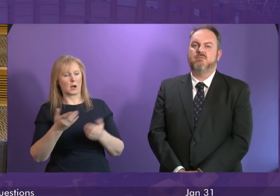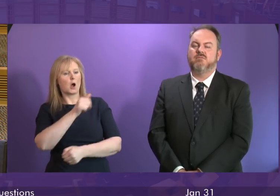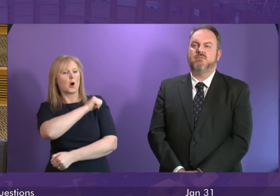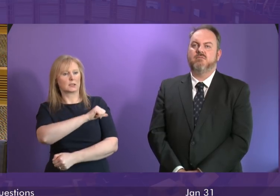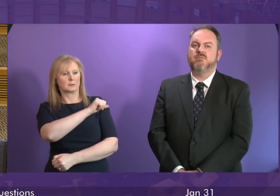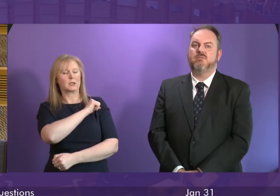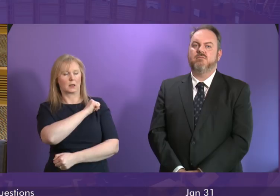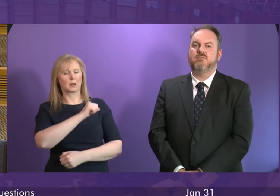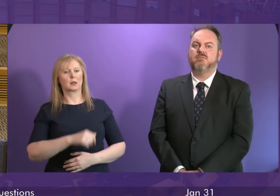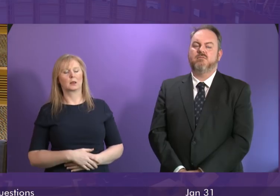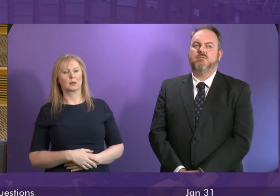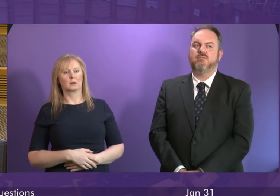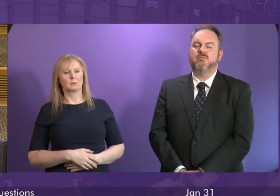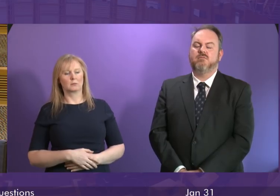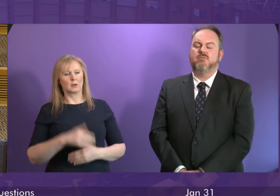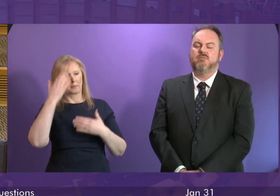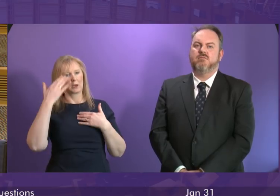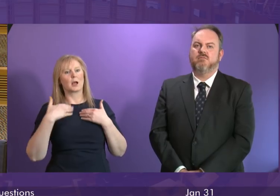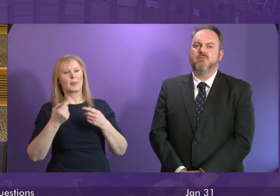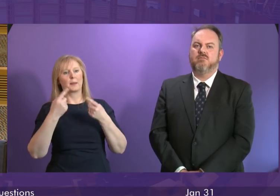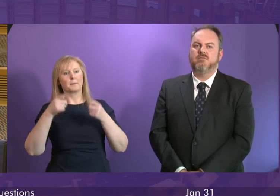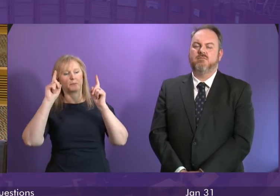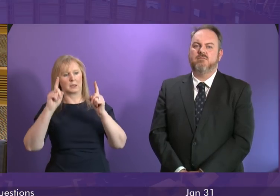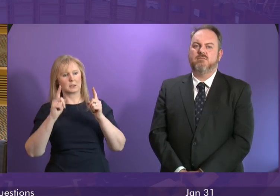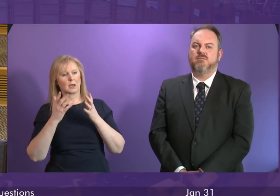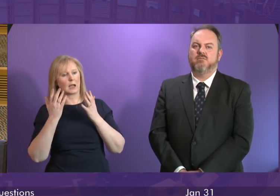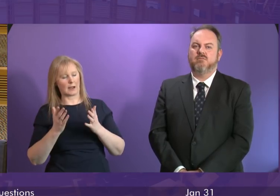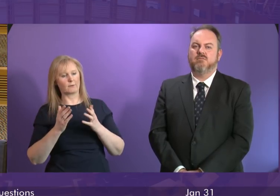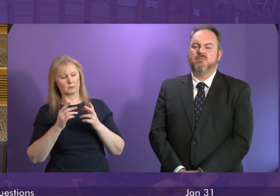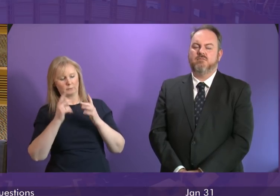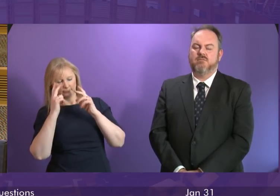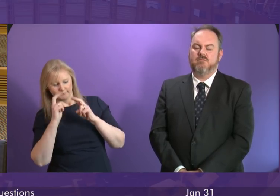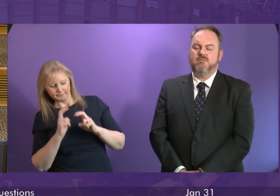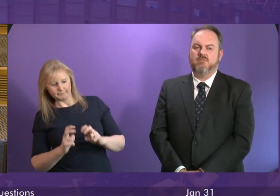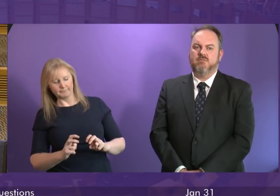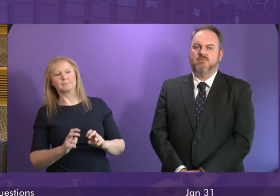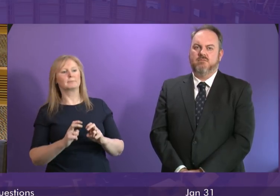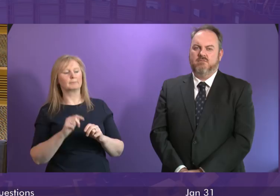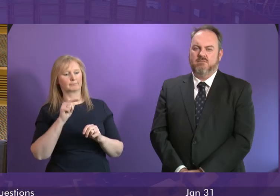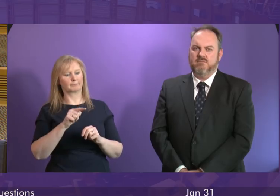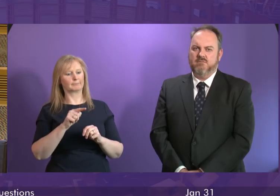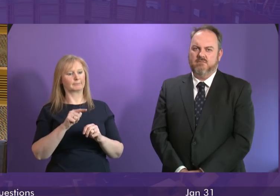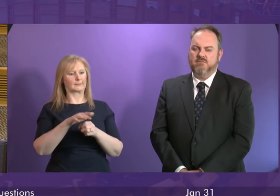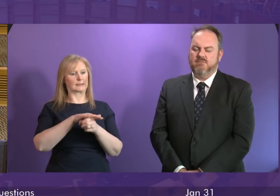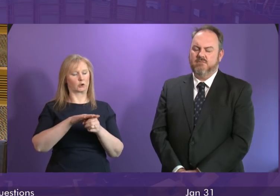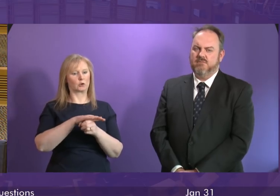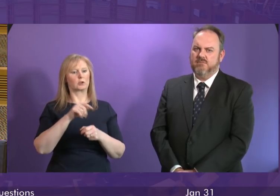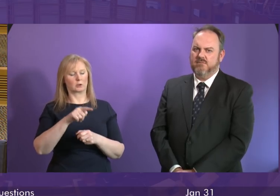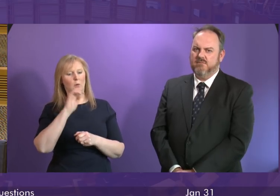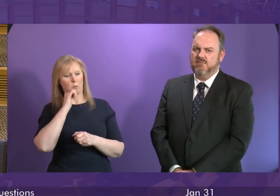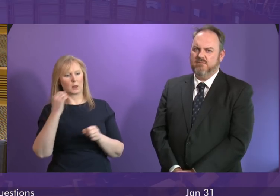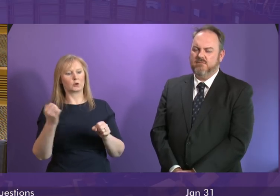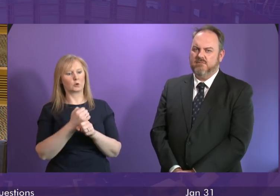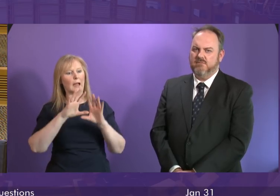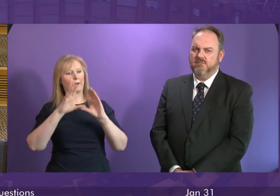hospital the mental health minister pays very close attention to cases like this one and we will do everything possible